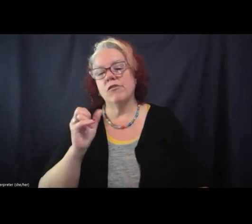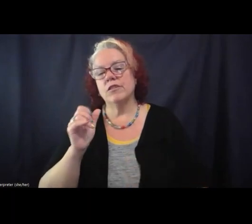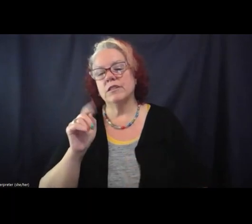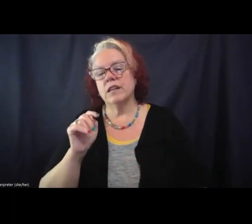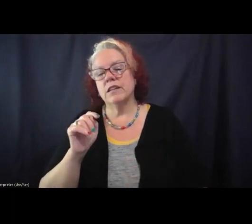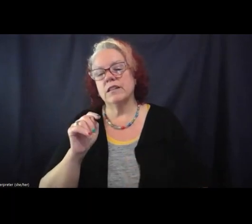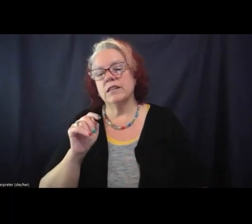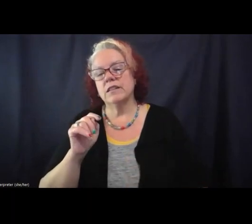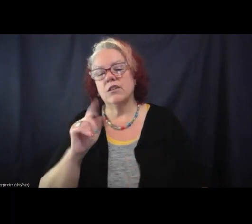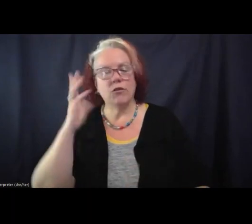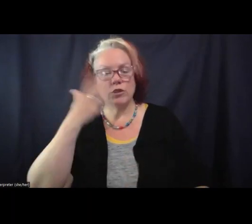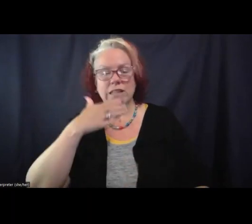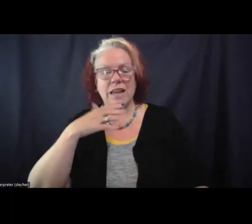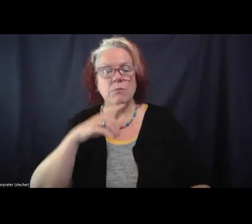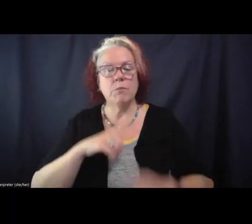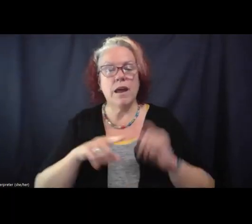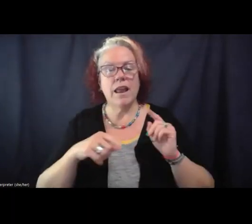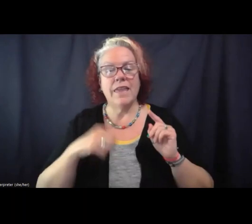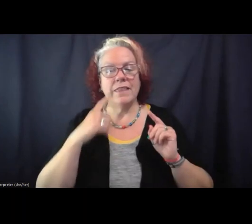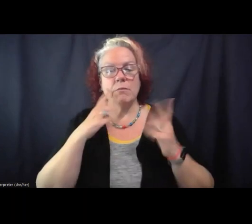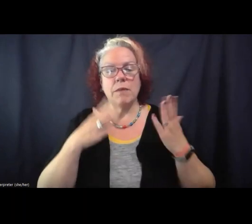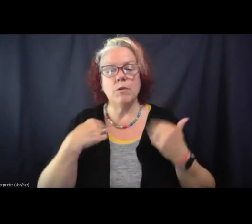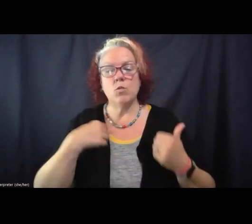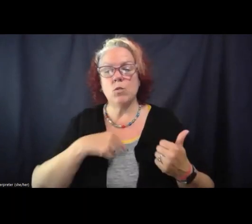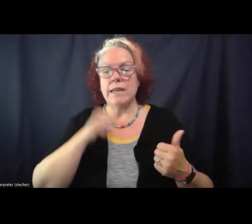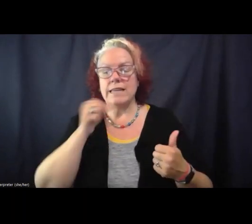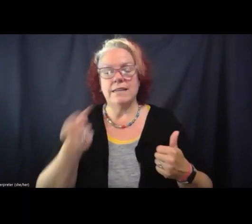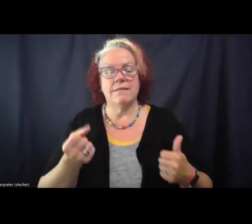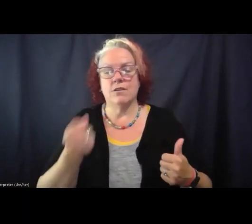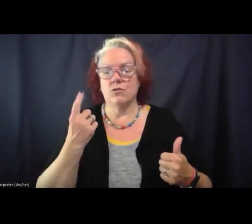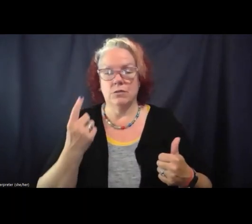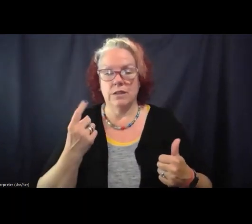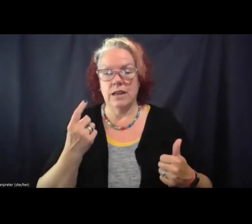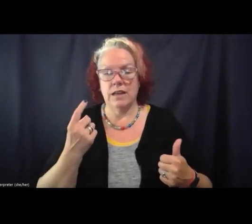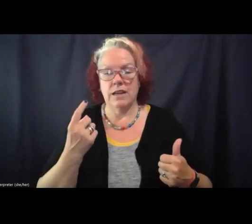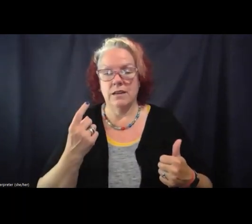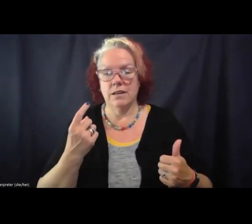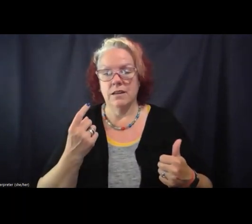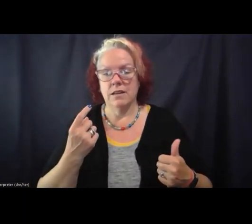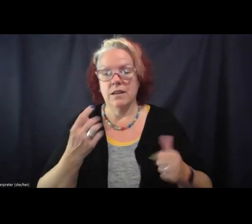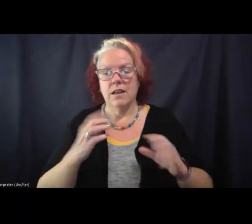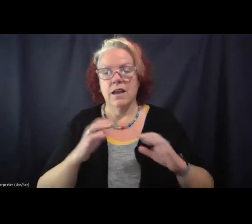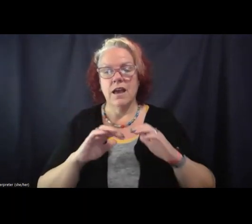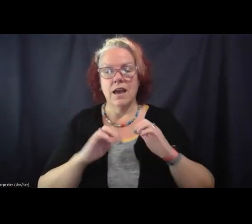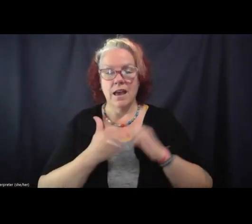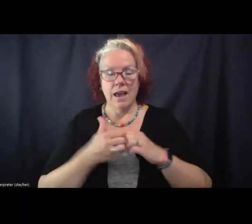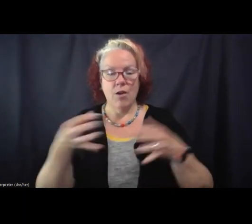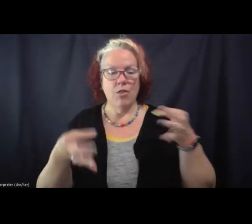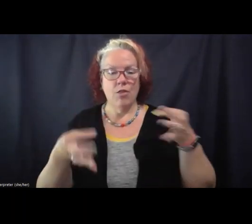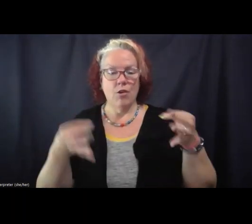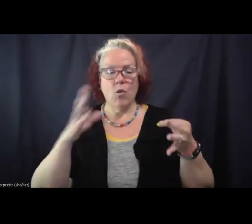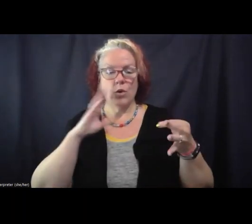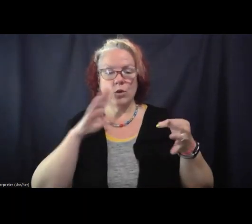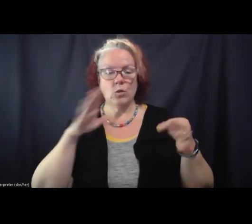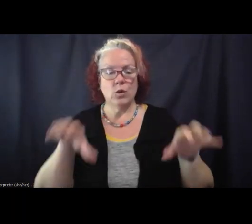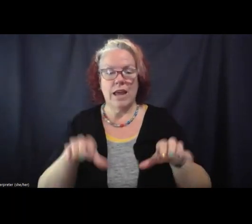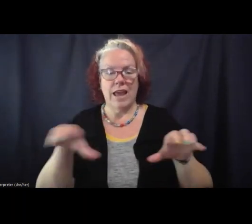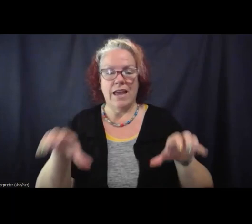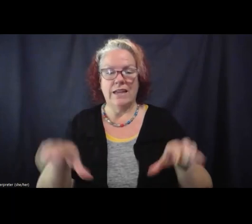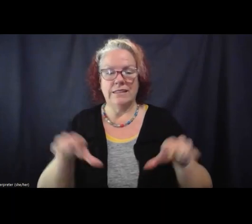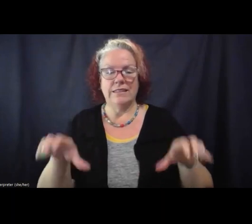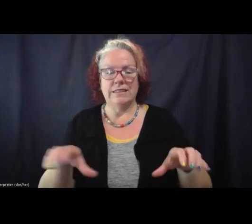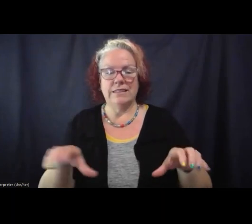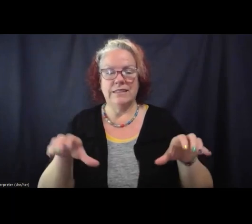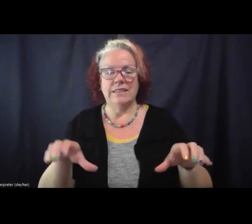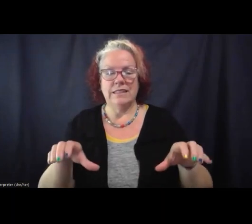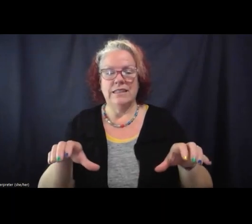I think it was just maybe we didn't understand how, um, the courts would act in the, in the aftermath of